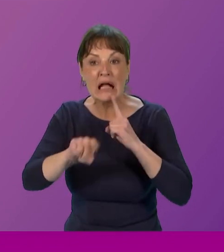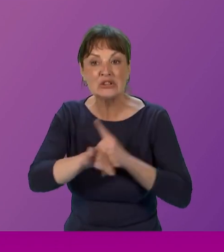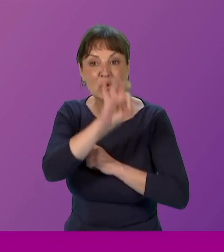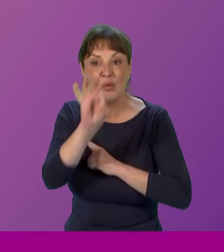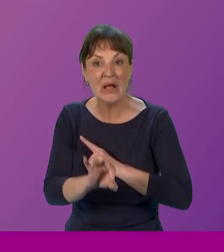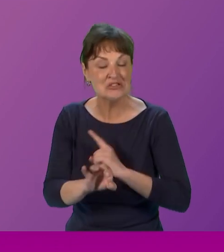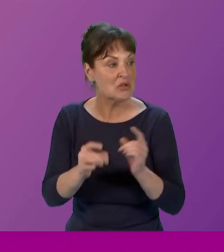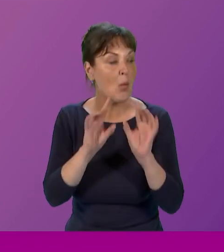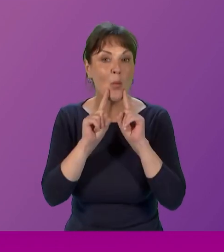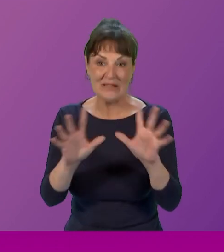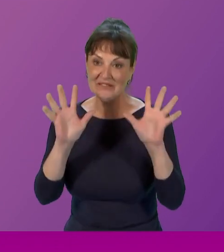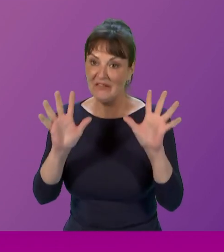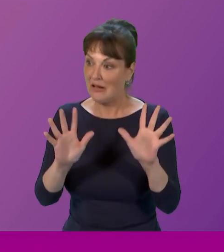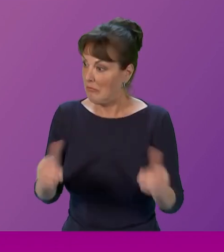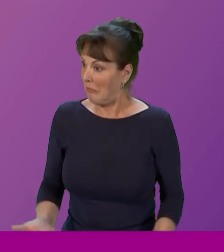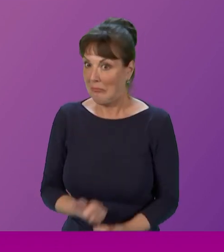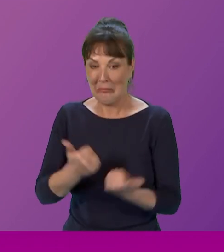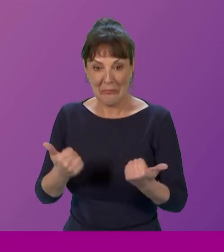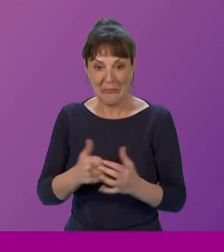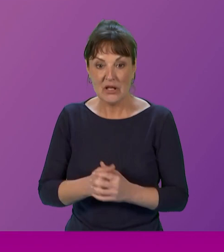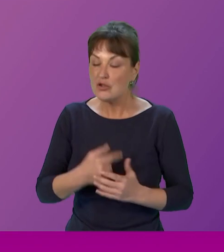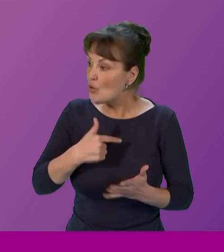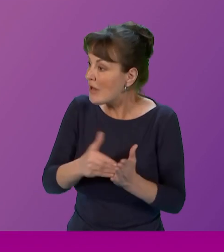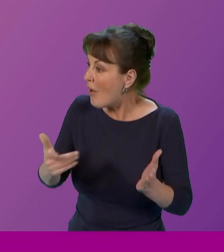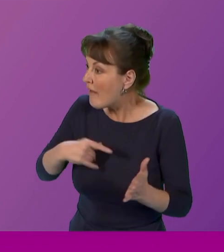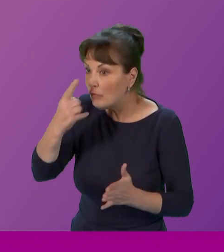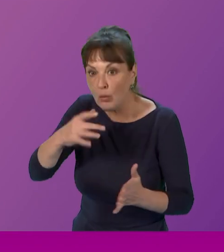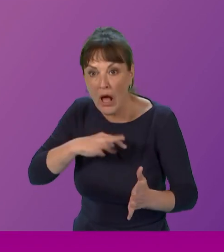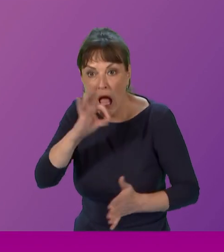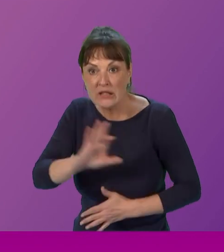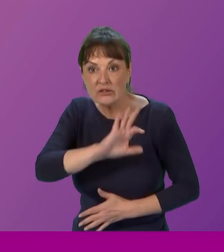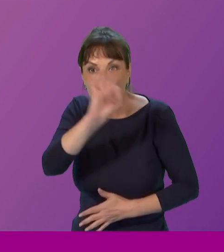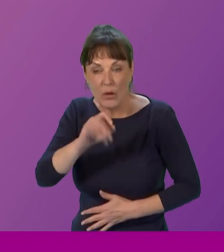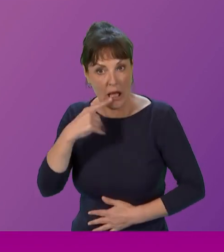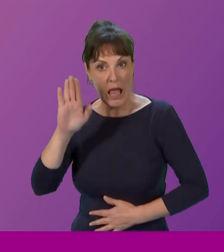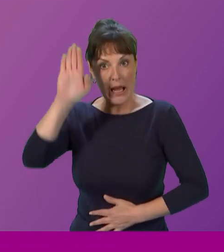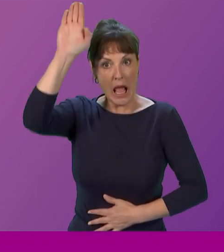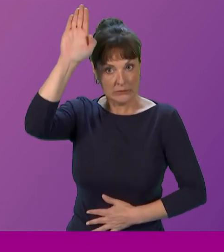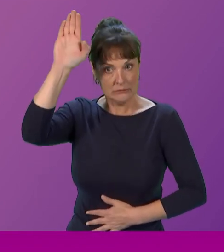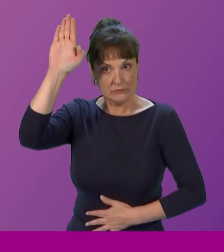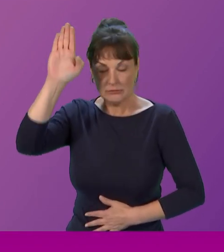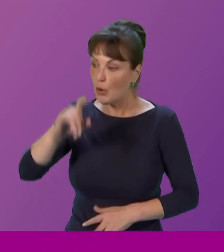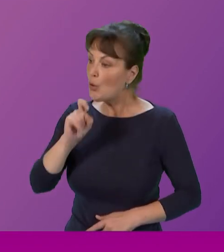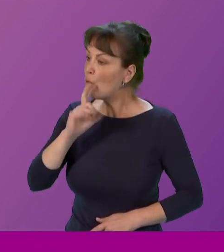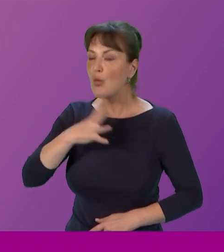So please do put up your hand if you have a question and we'll put it to the panel. Who would like to ask a question?